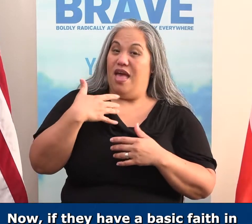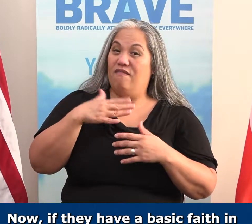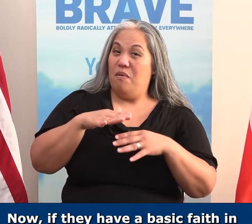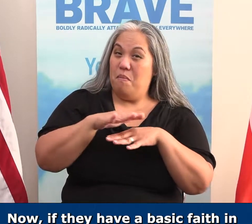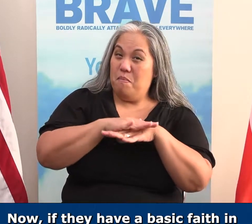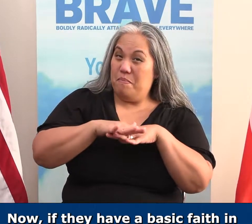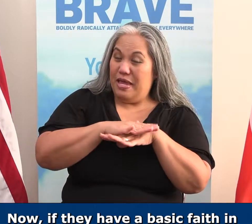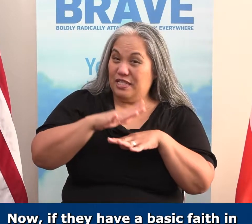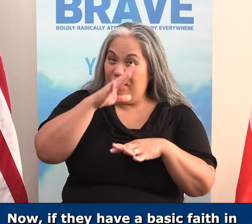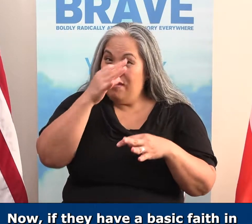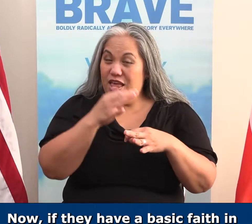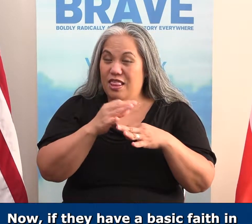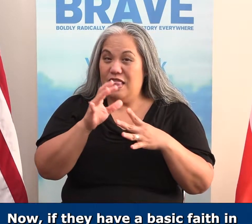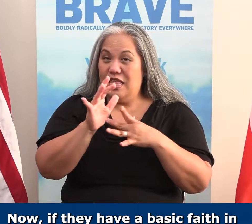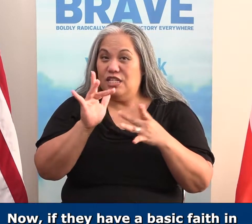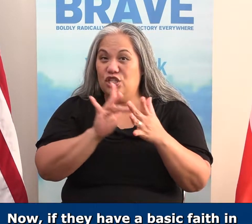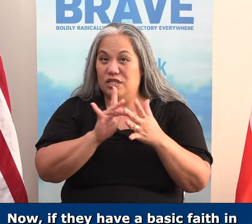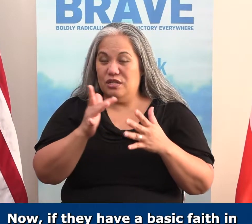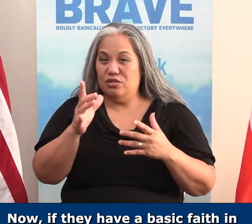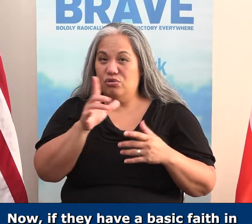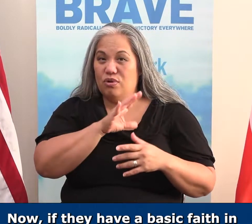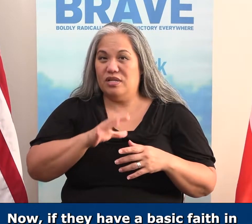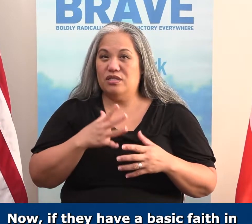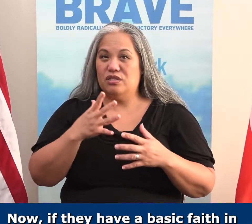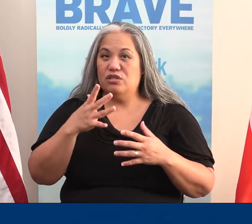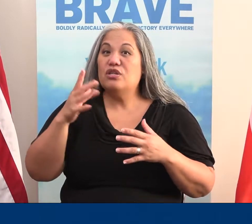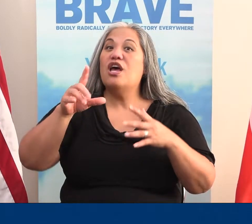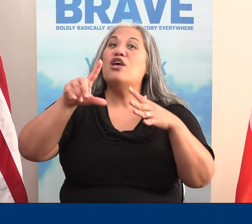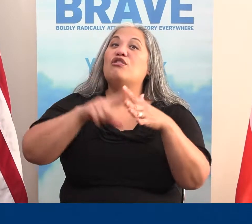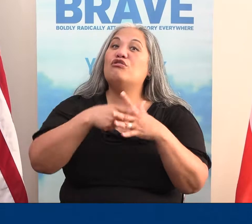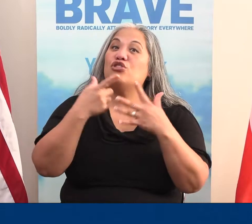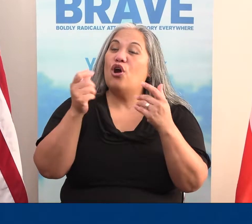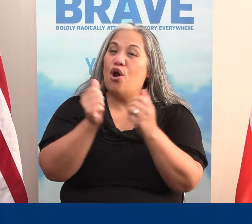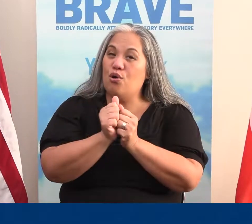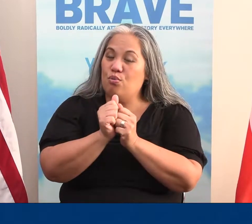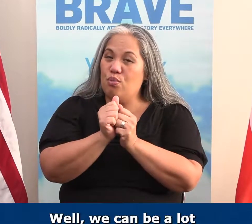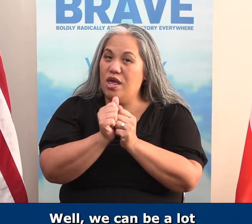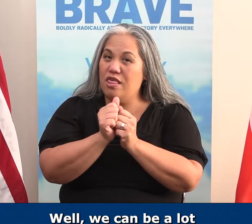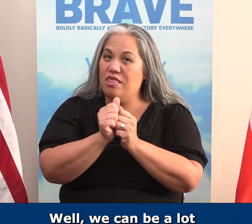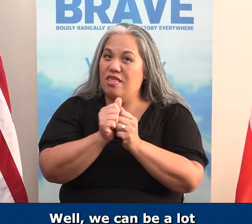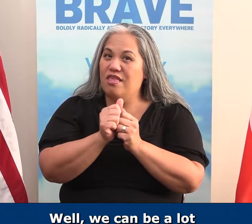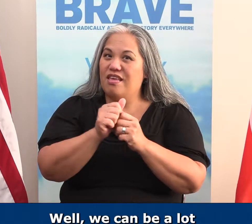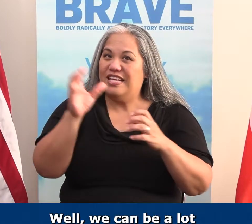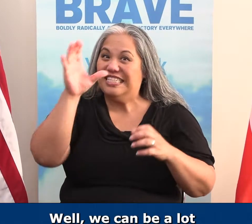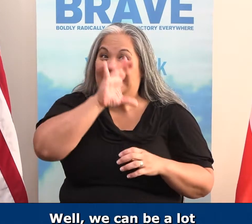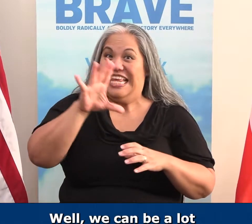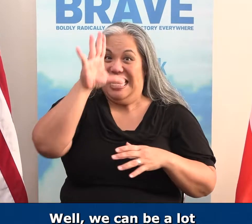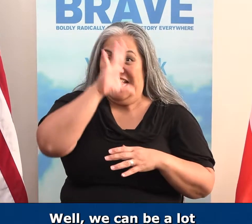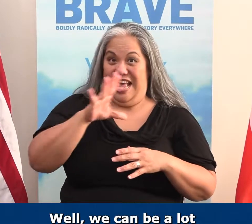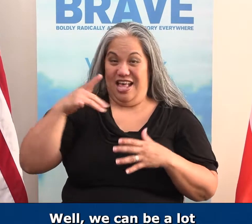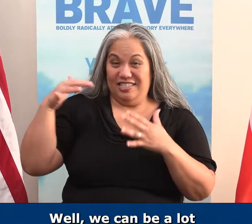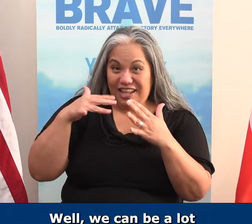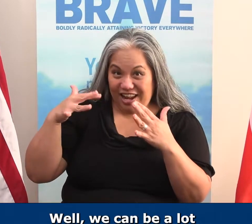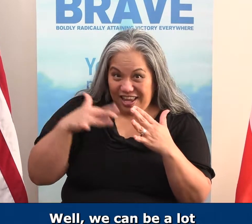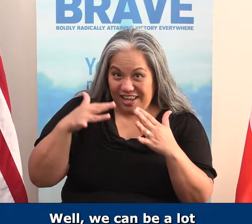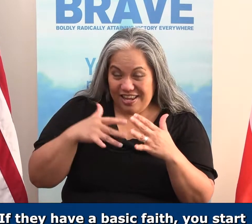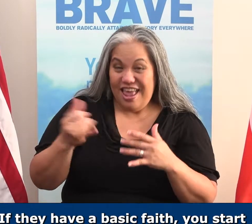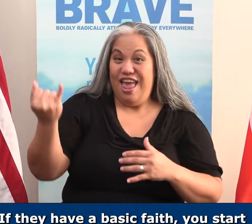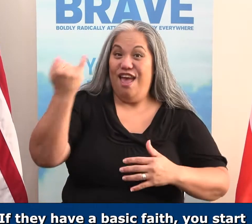Jesus Christ, then you start with what study? Jesus Christ. We could be a lot more deeply confused. If they have a